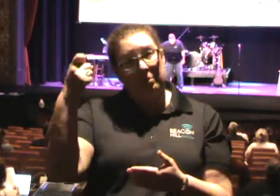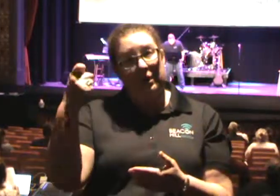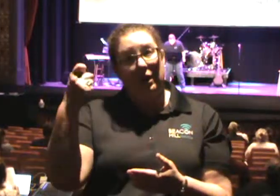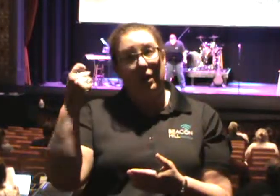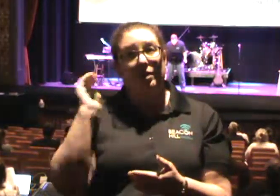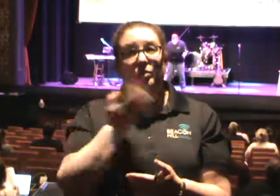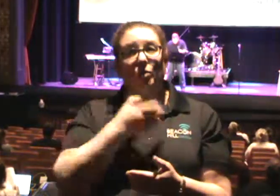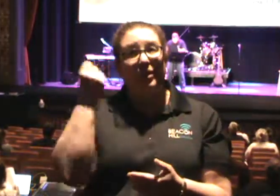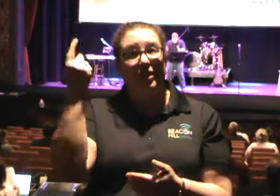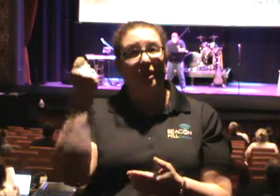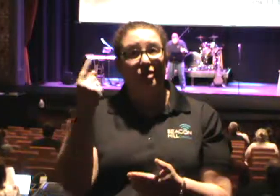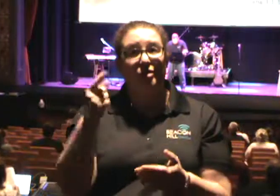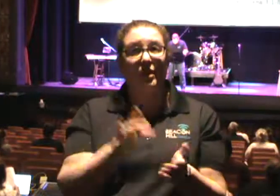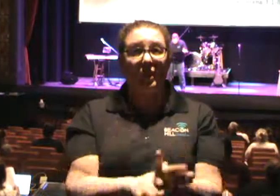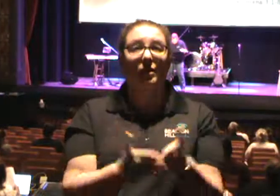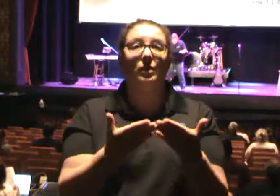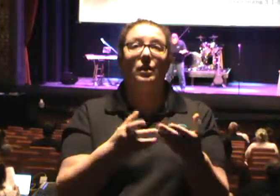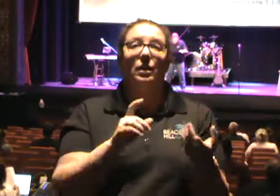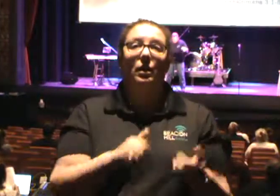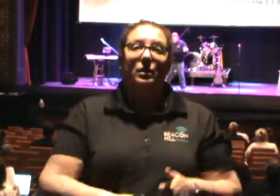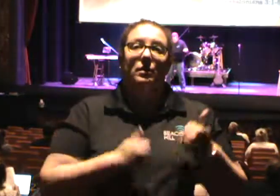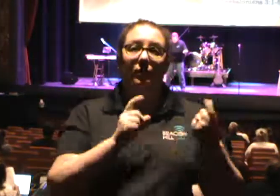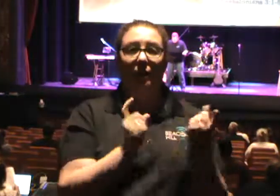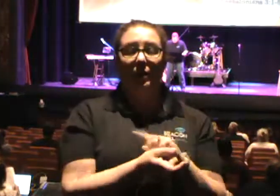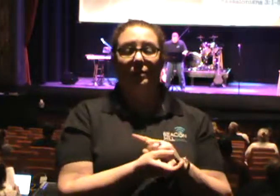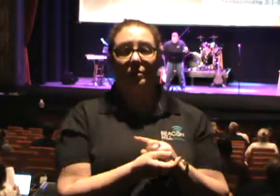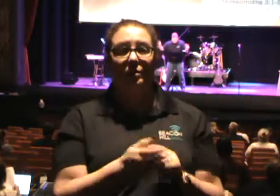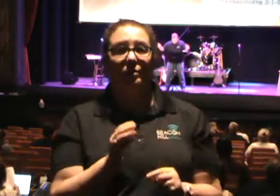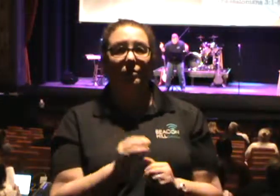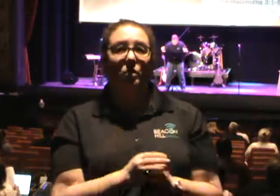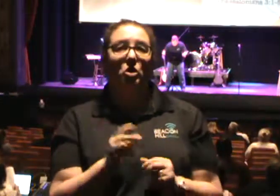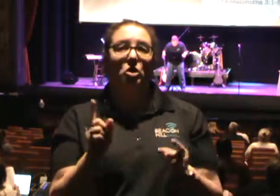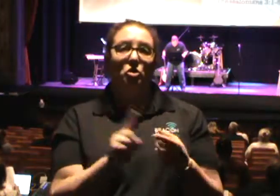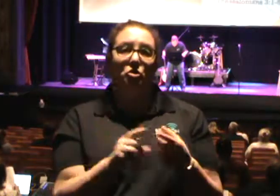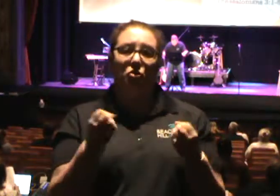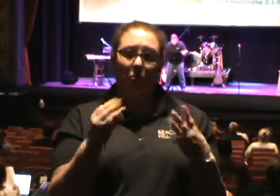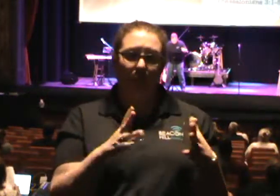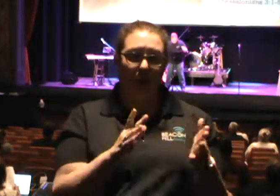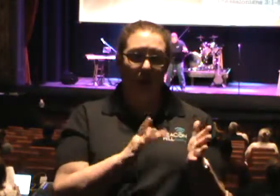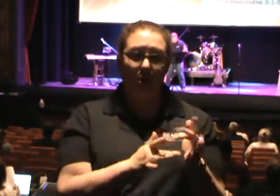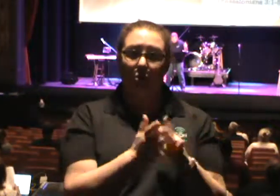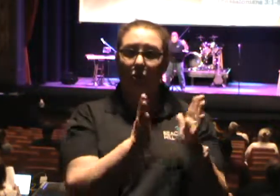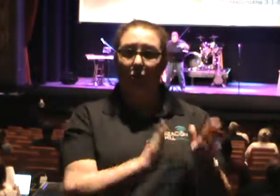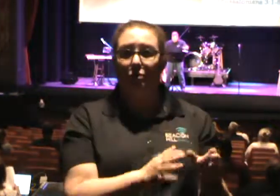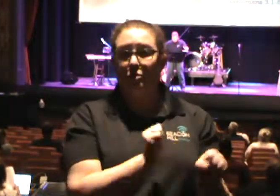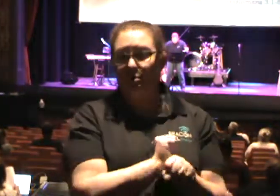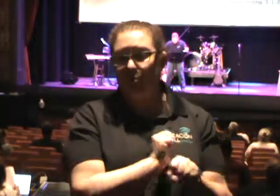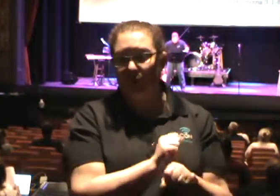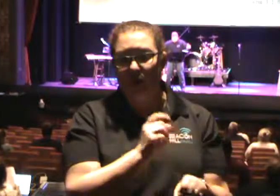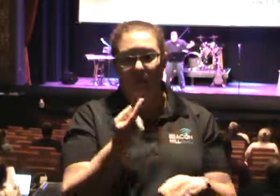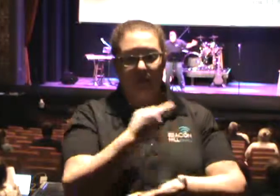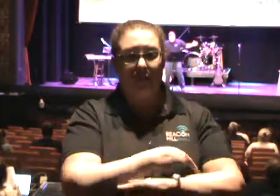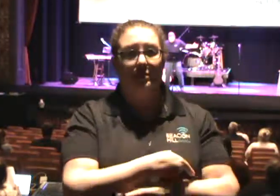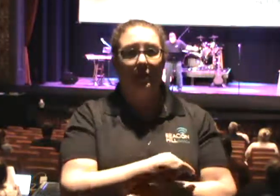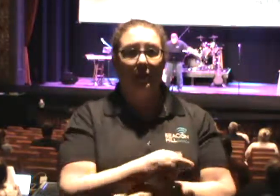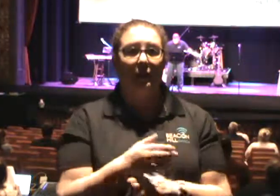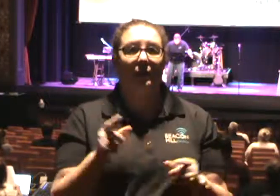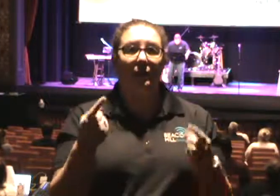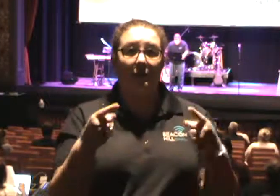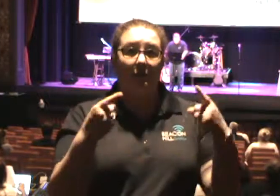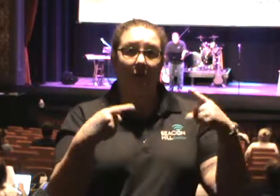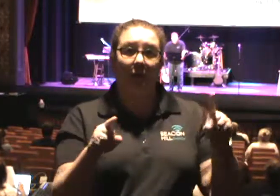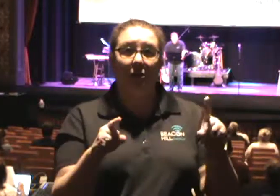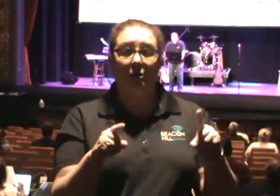And we see here, as Warren Wearsby said, too much Christian work these days is accomplished by human pleas and